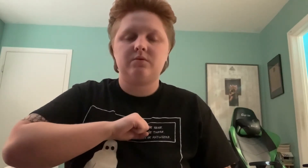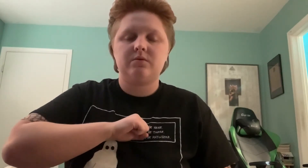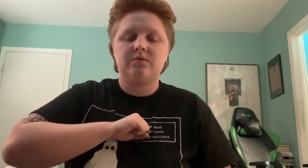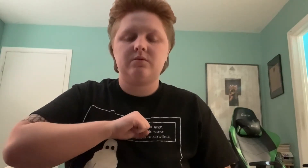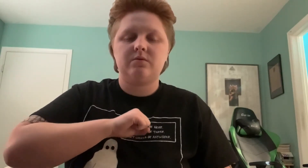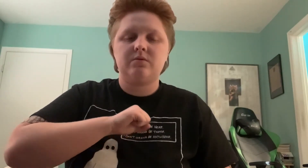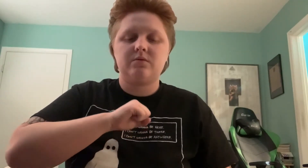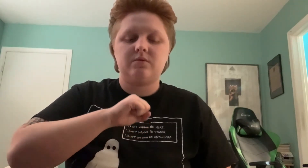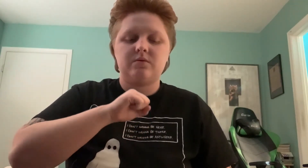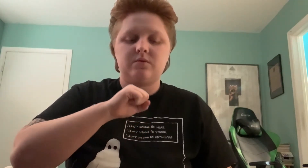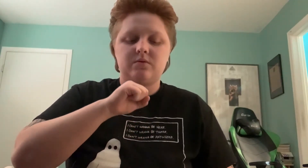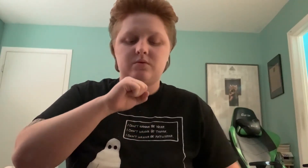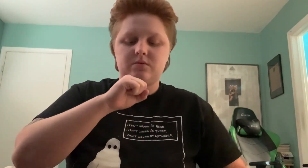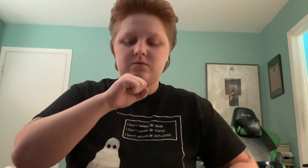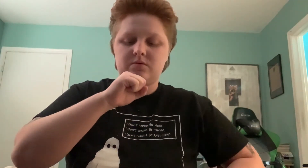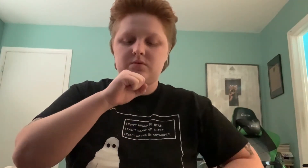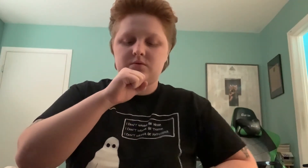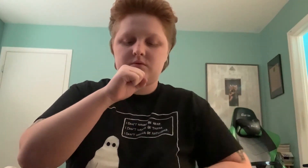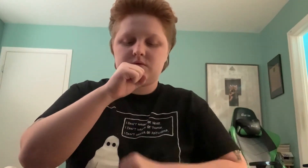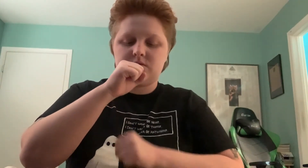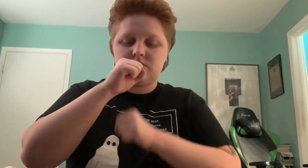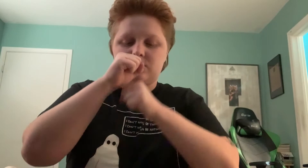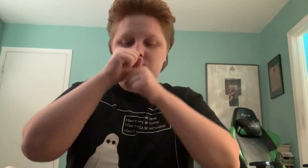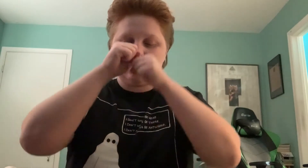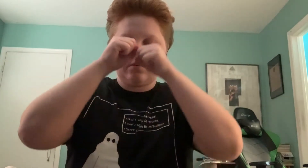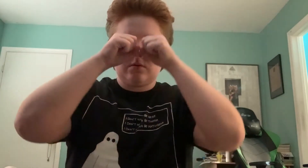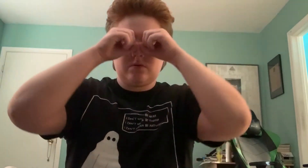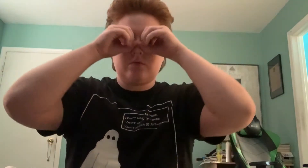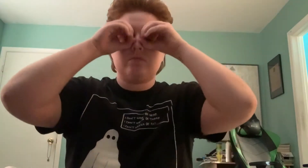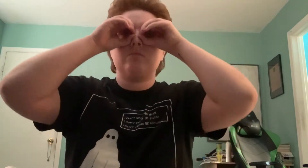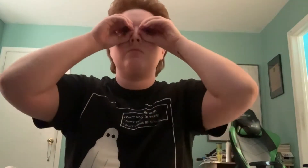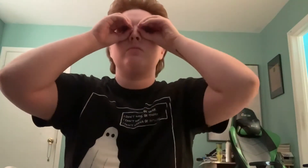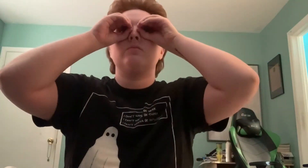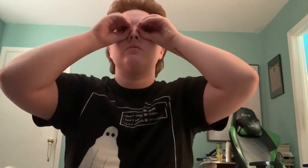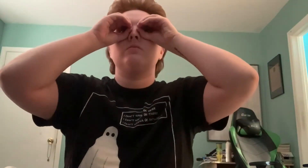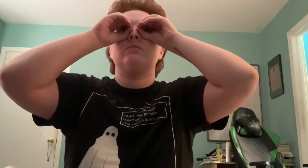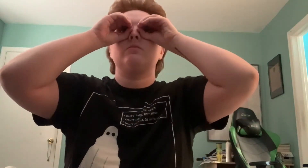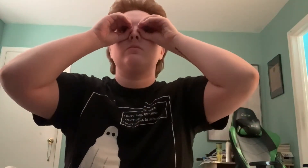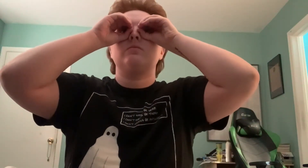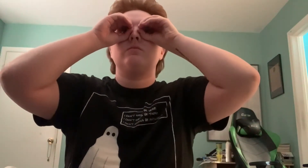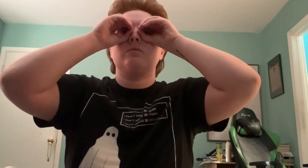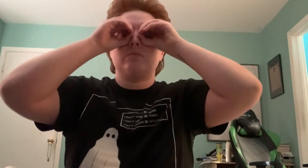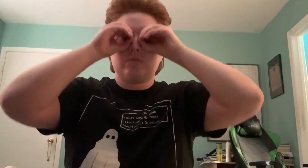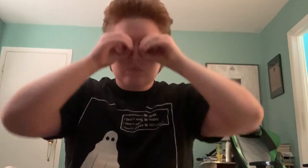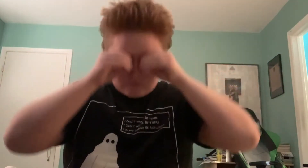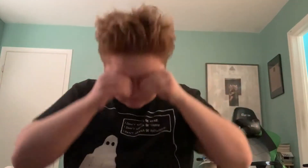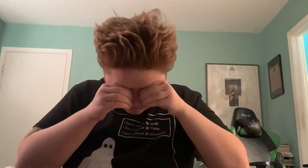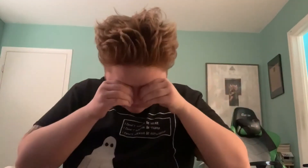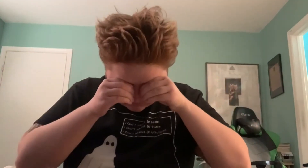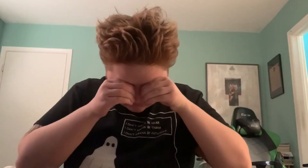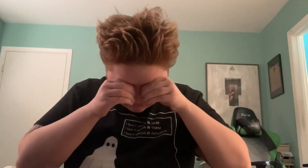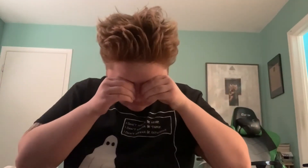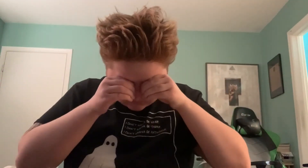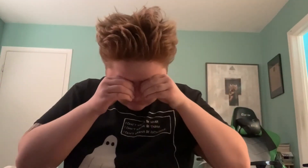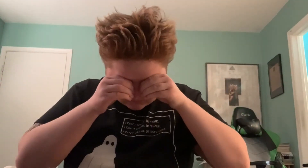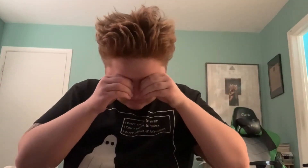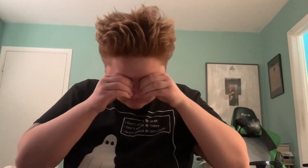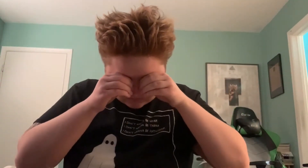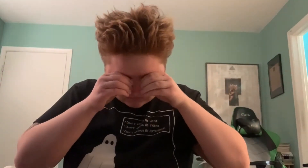i nourish my body in simple ways i turn the brightness down on my computer i drink water every now